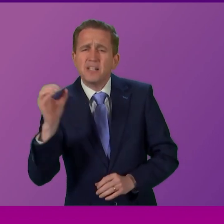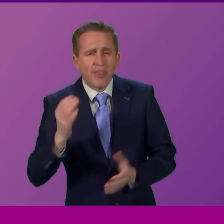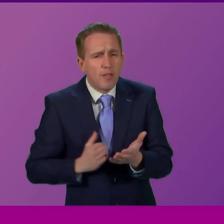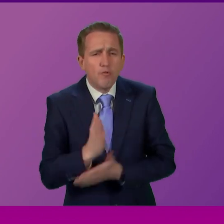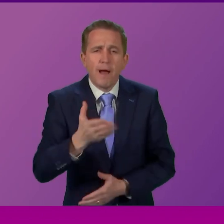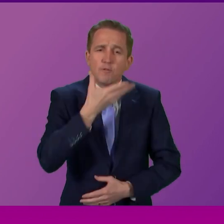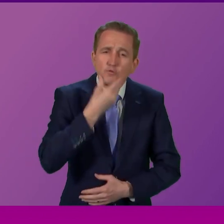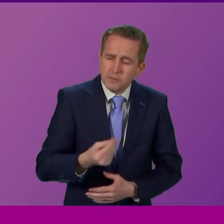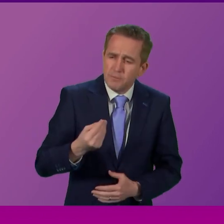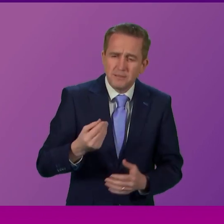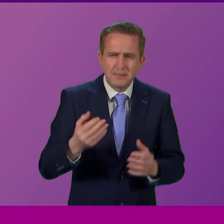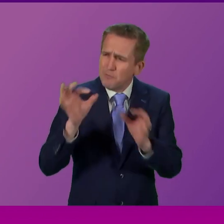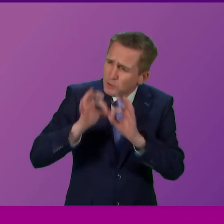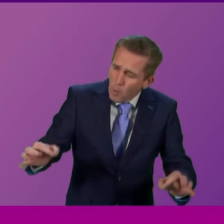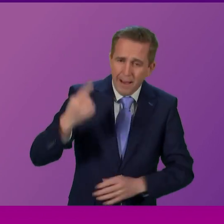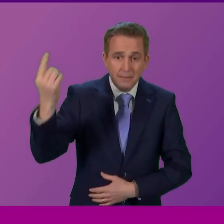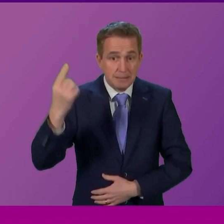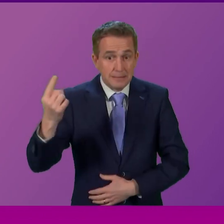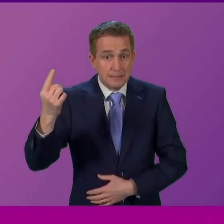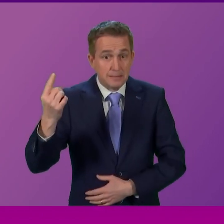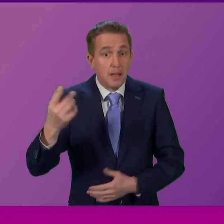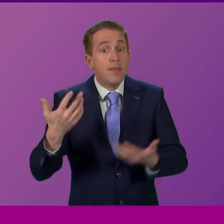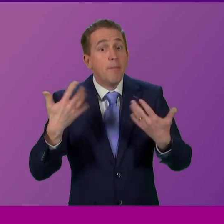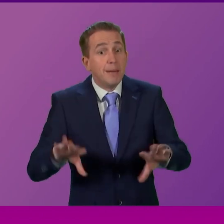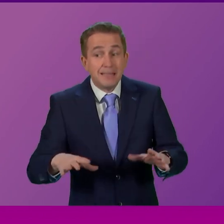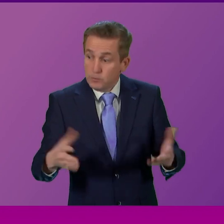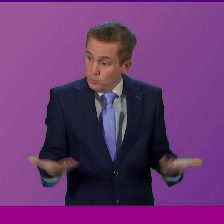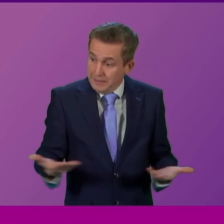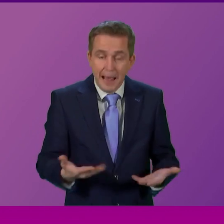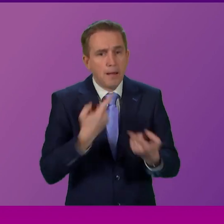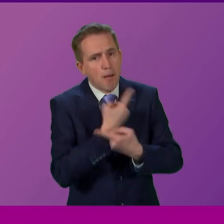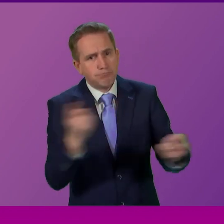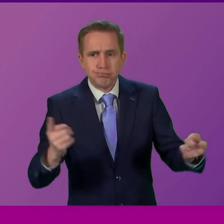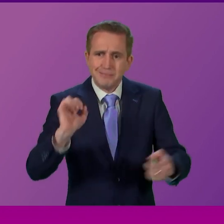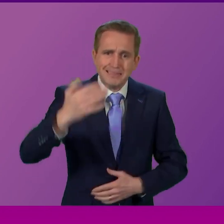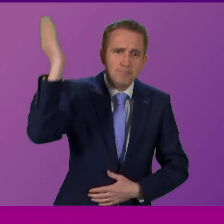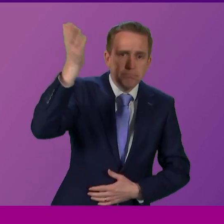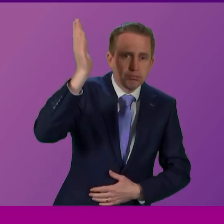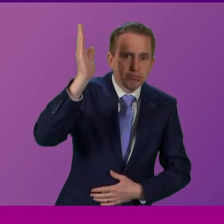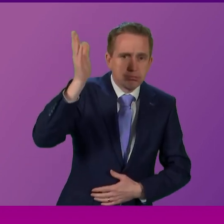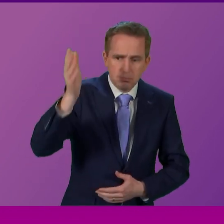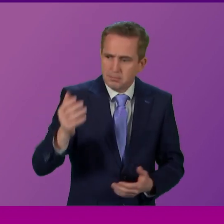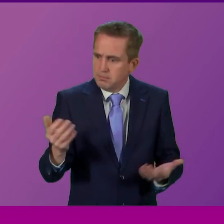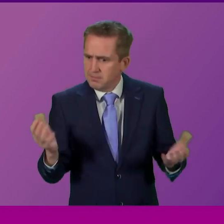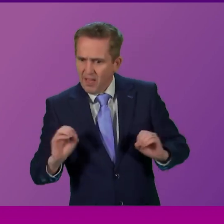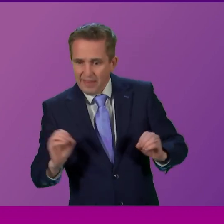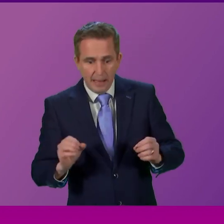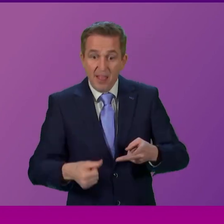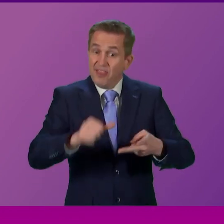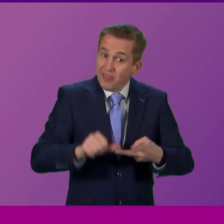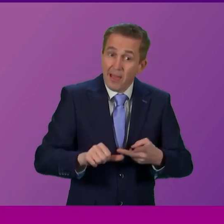period, only for this hastily cobbled together statement today, before another divisive debate on independence,